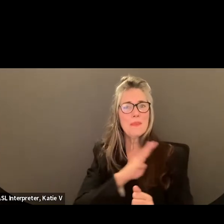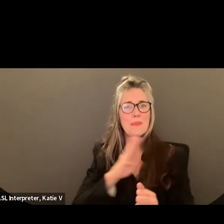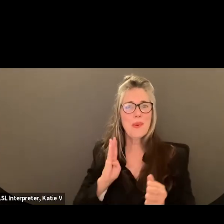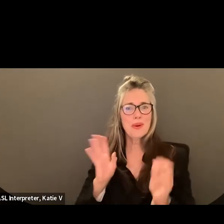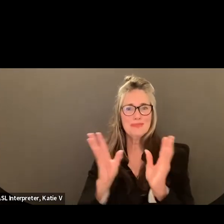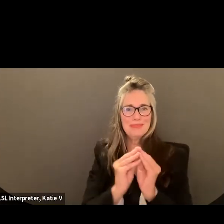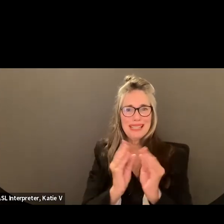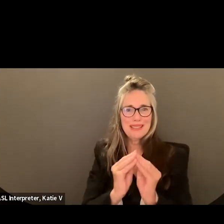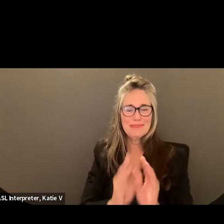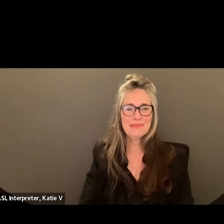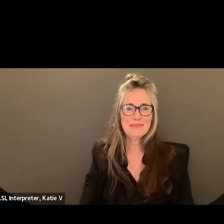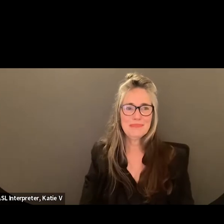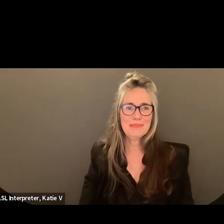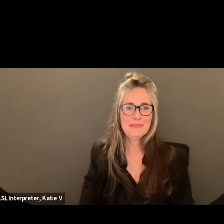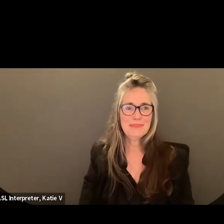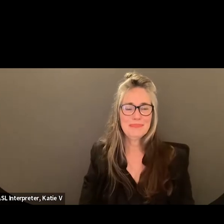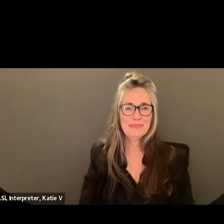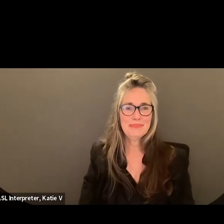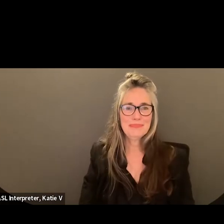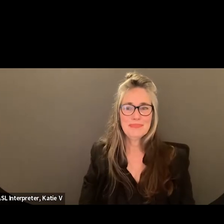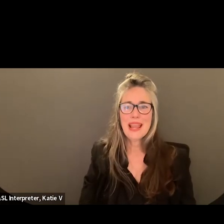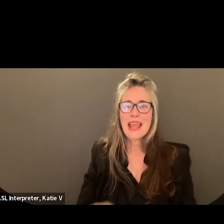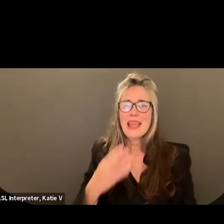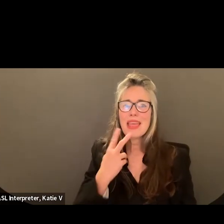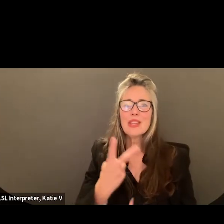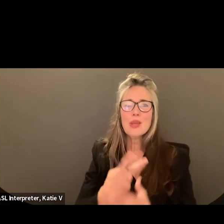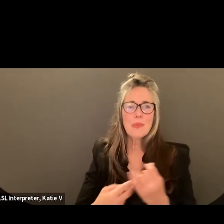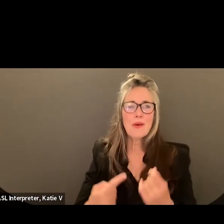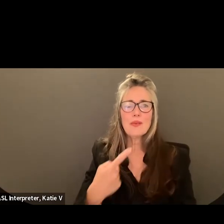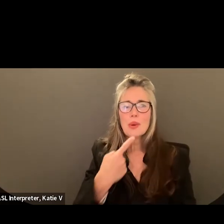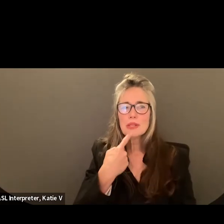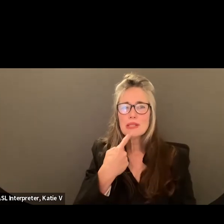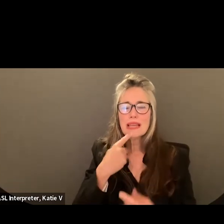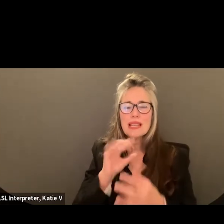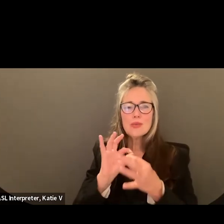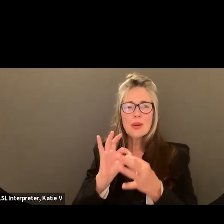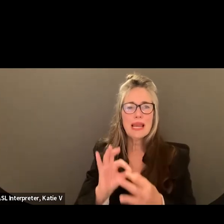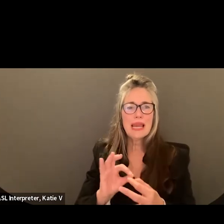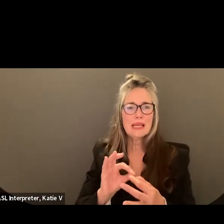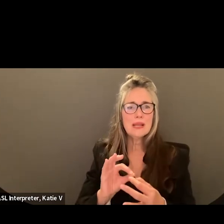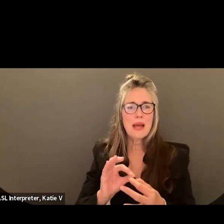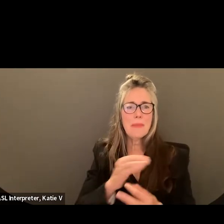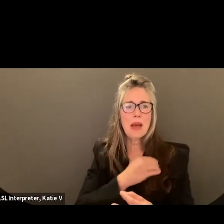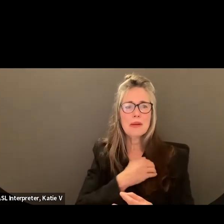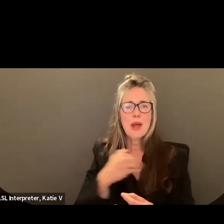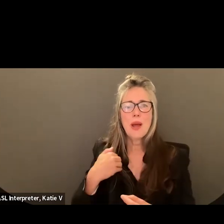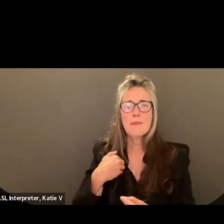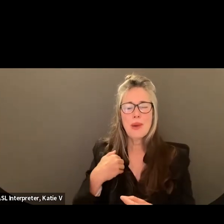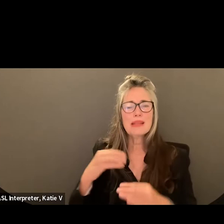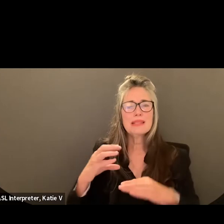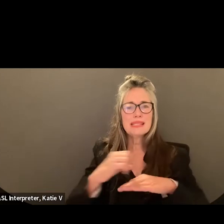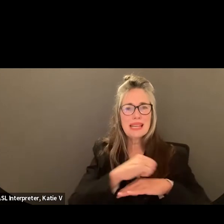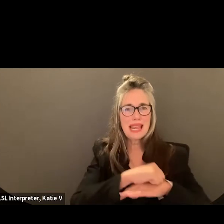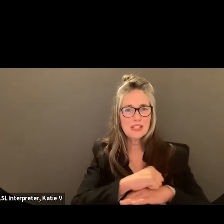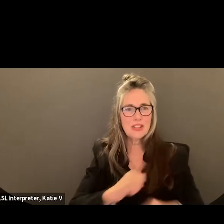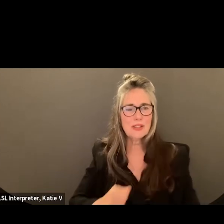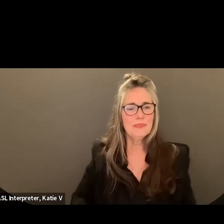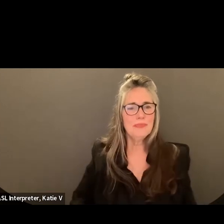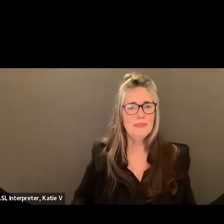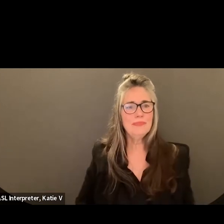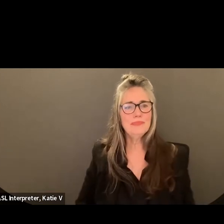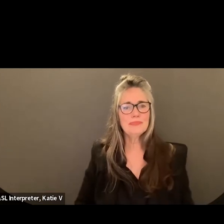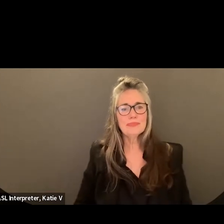Thank you. Thank you both for your comments about breast cancer I really appreciate what you shared. I wanted to speaking of correspondence